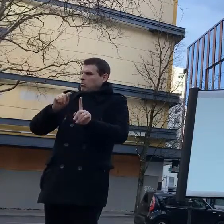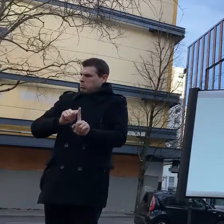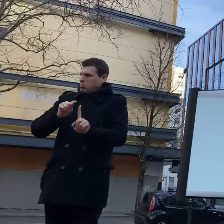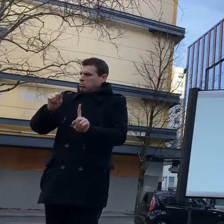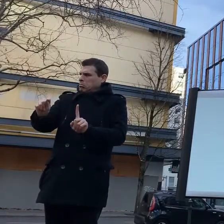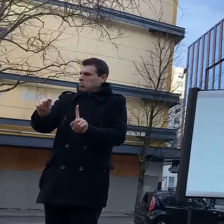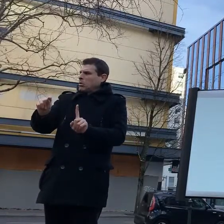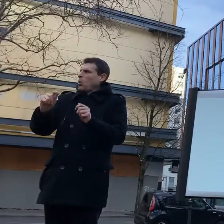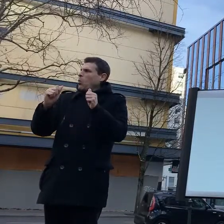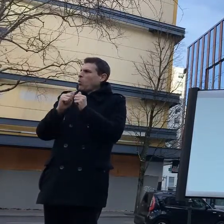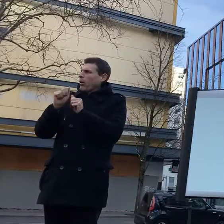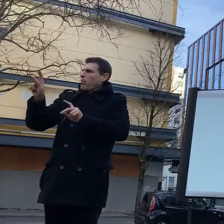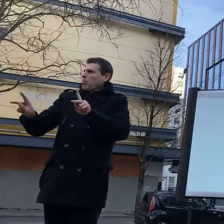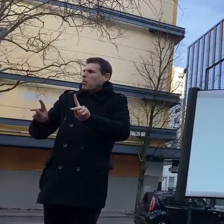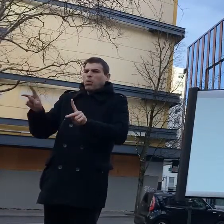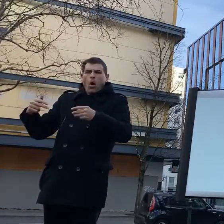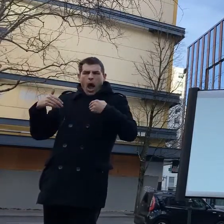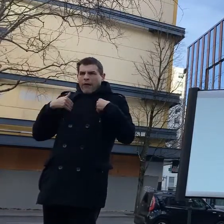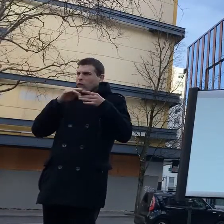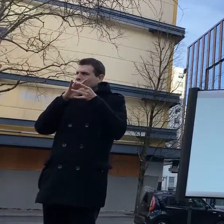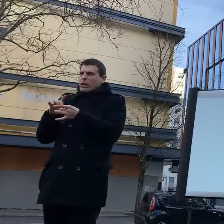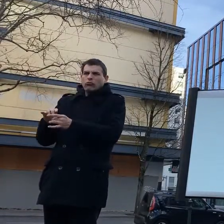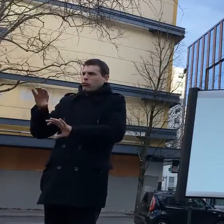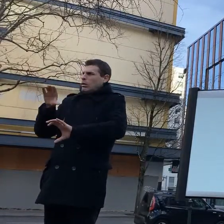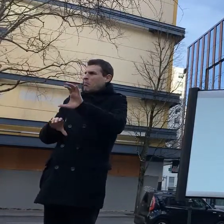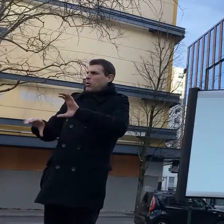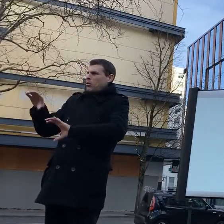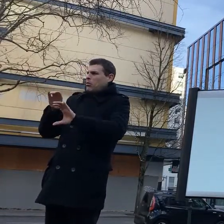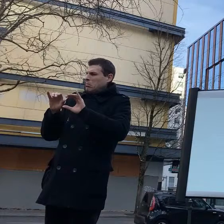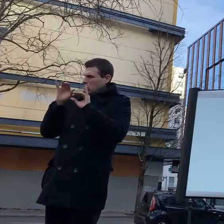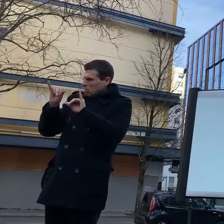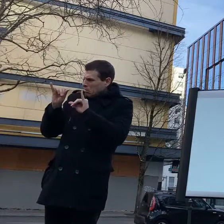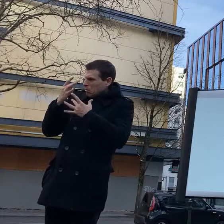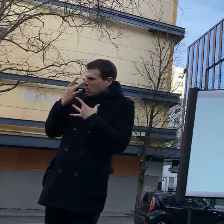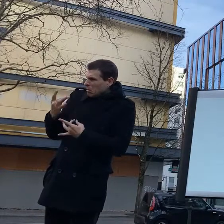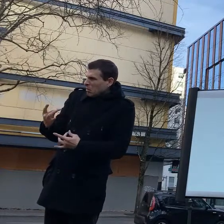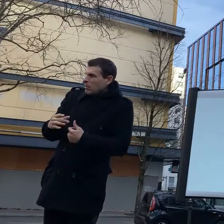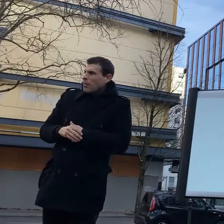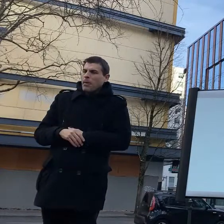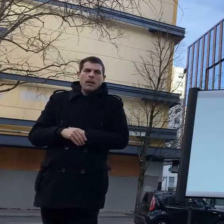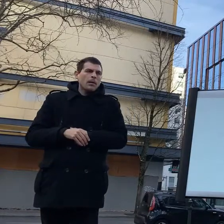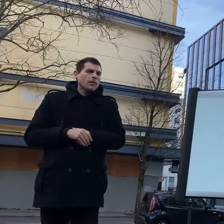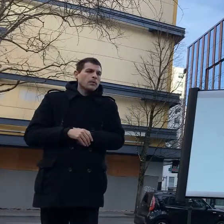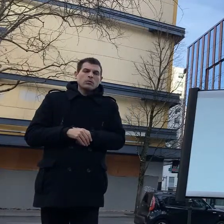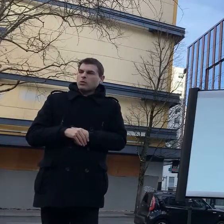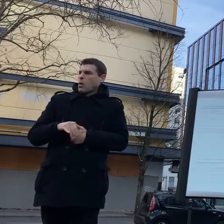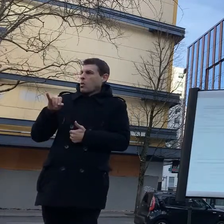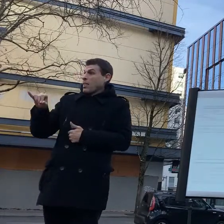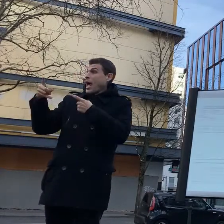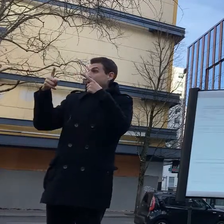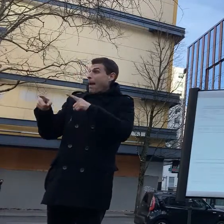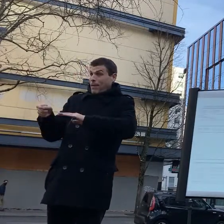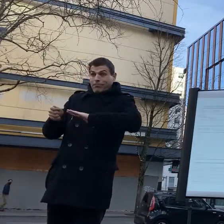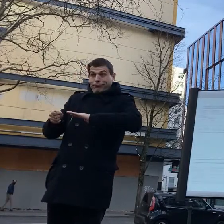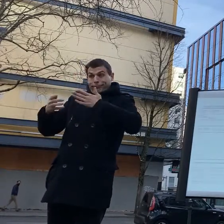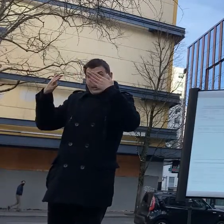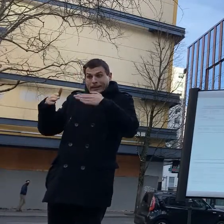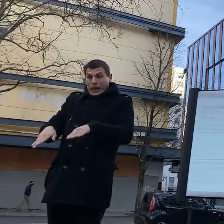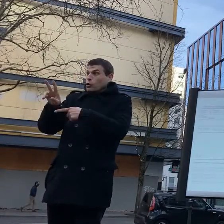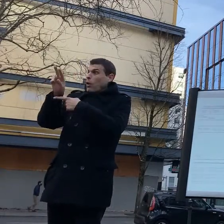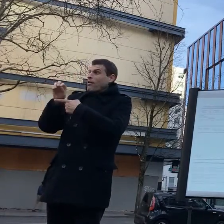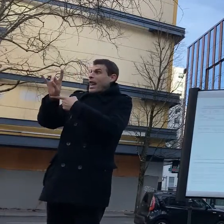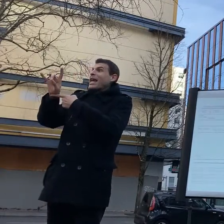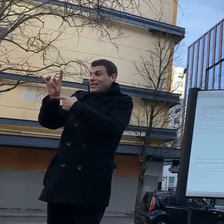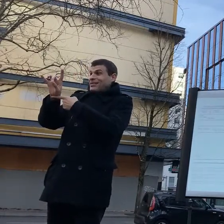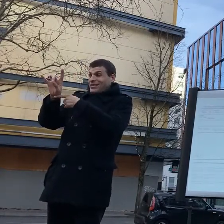of the other things that were actually listed before yes these are hazardous byproducts but so too were the things that were listed